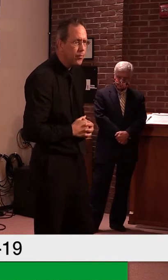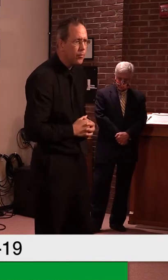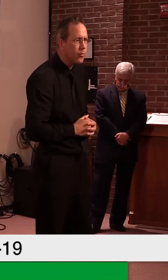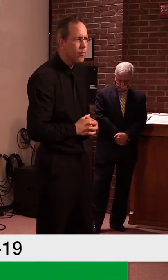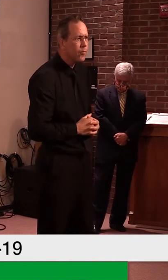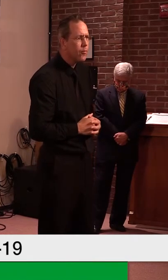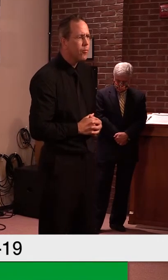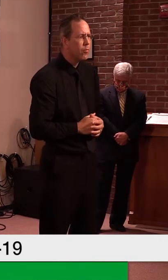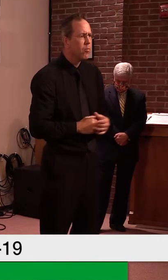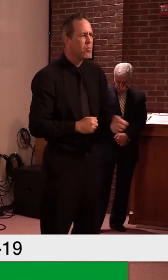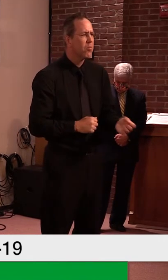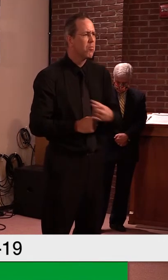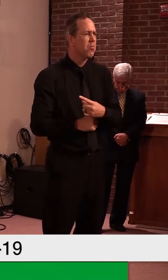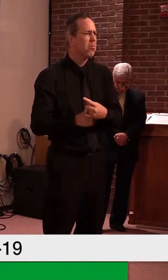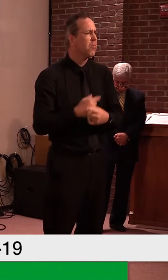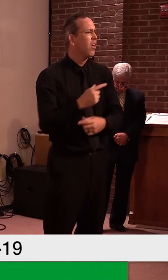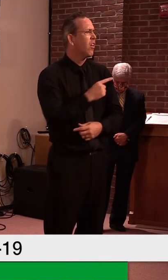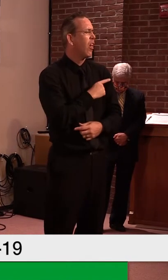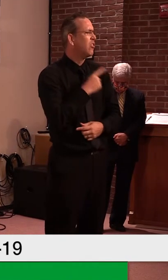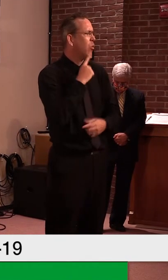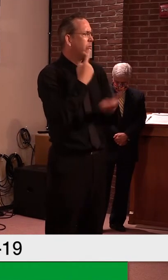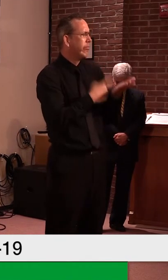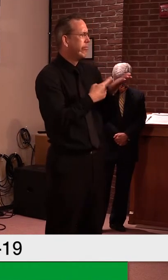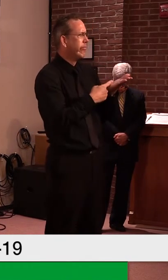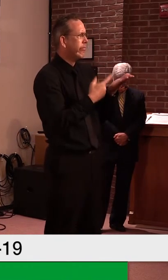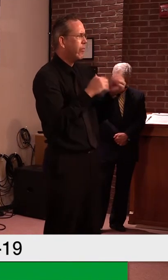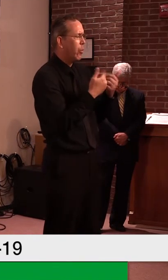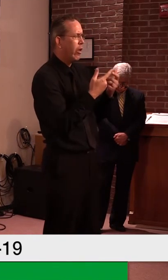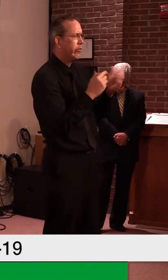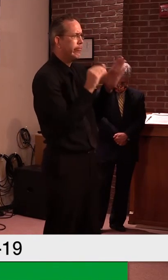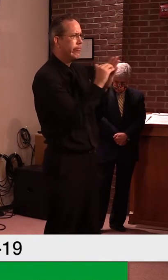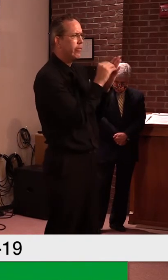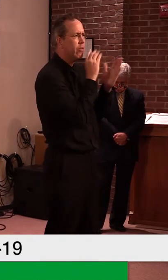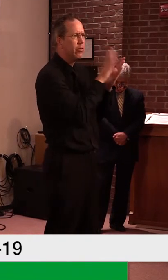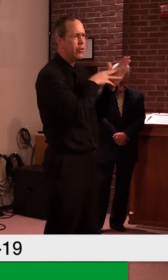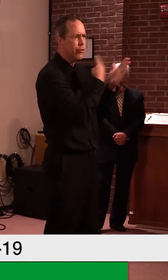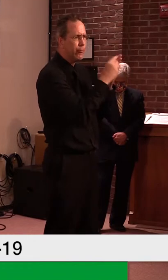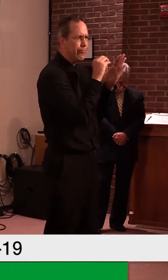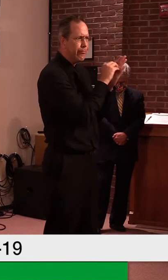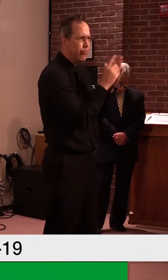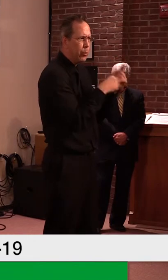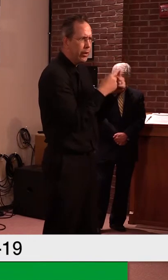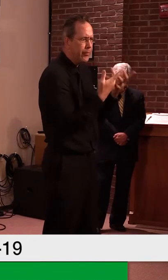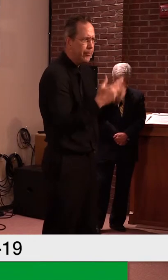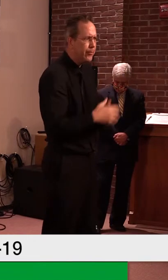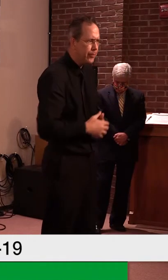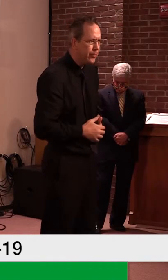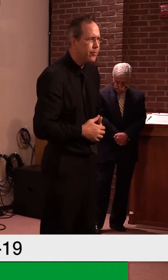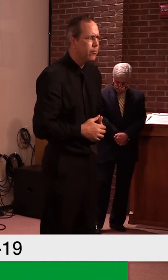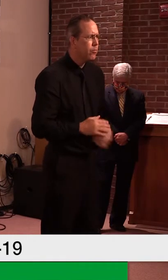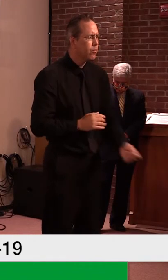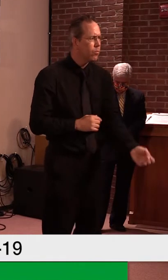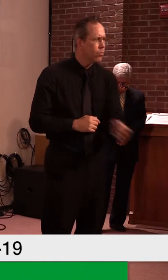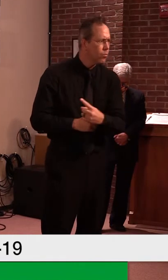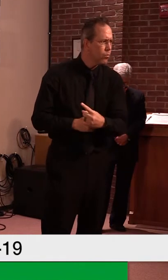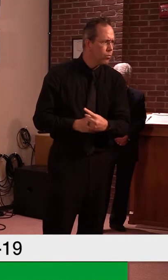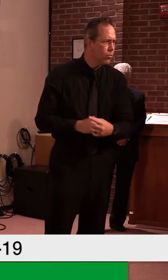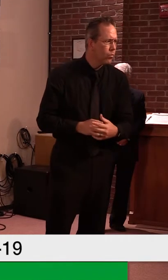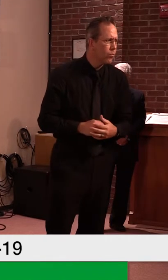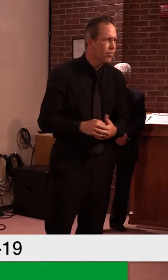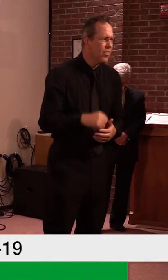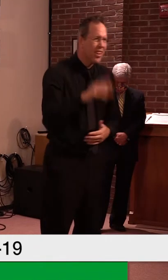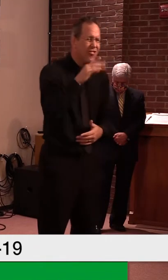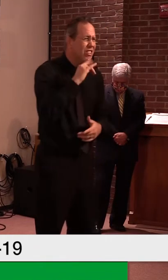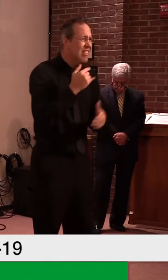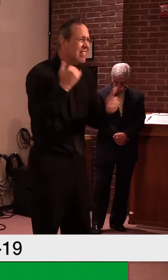uh, school districts very much, uh, very much time to plan that, um, it kind of leaves them sort of sitting there waiting until the